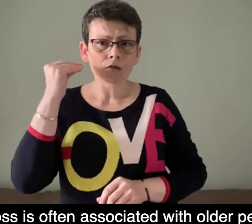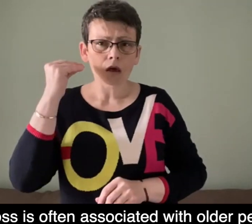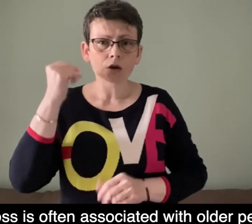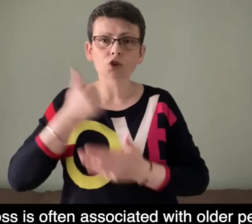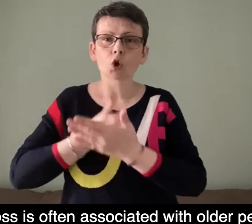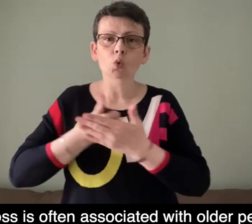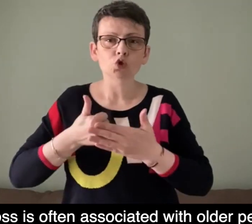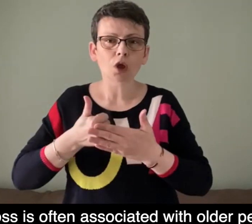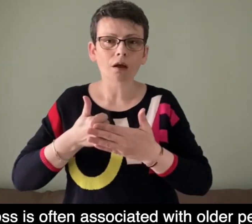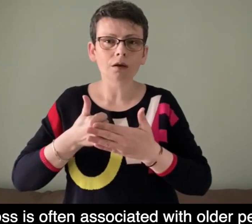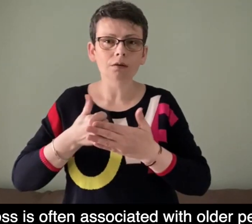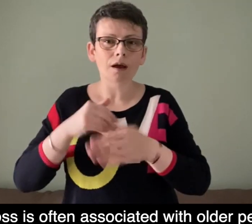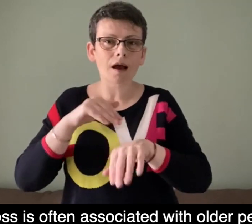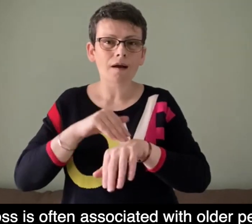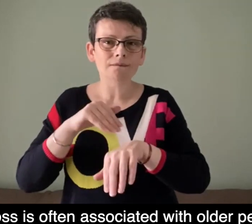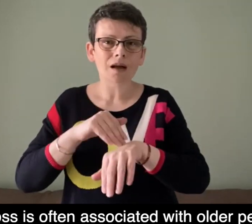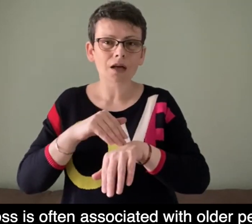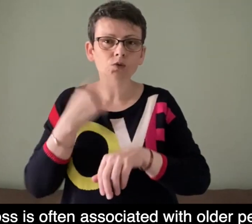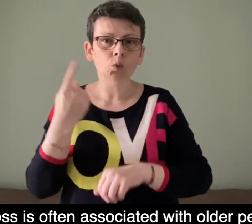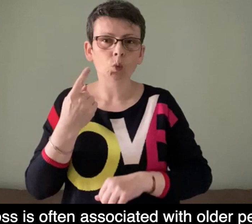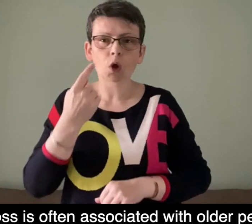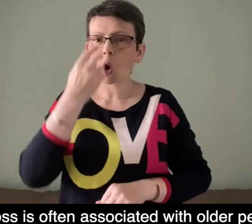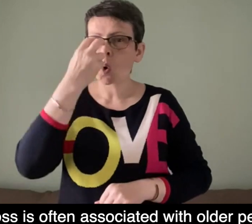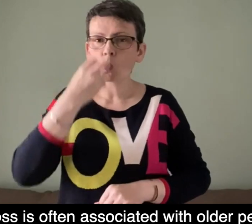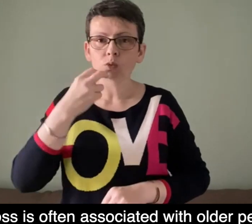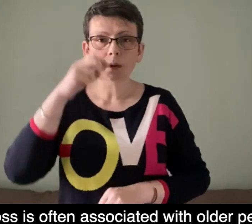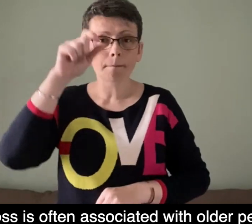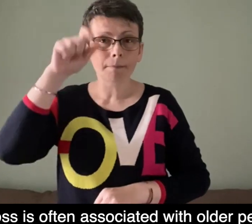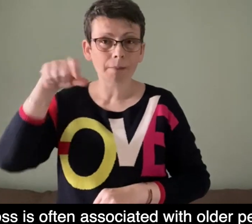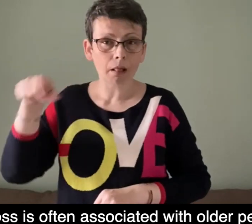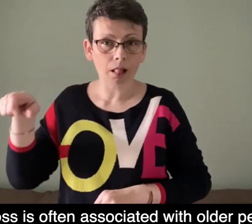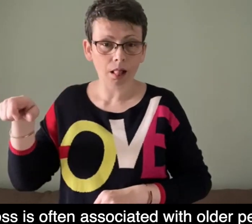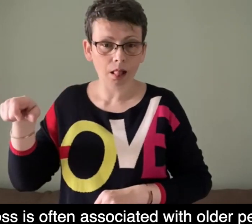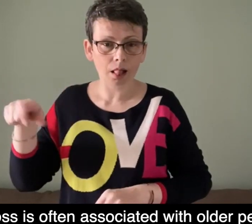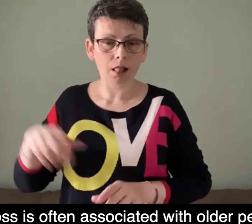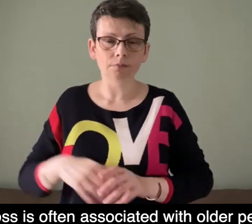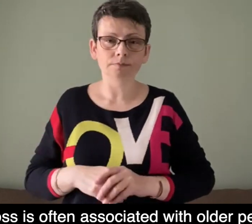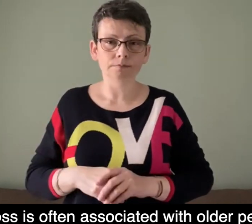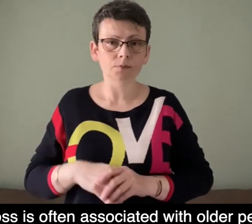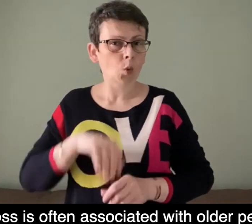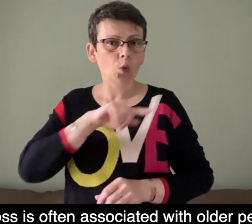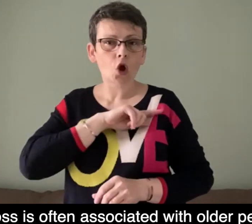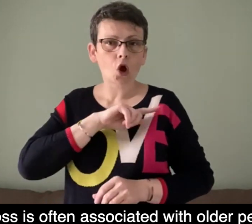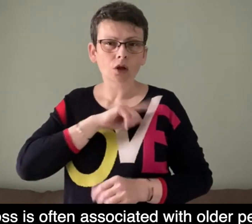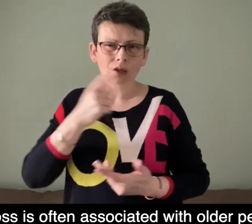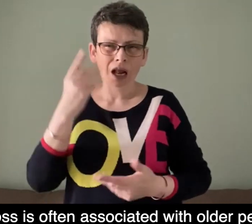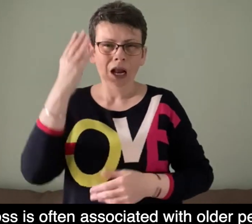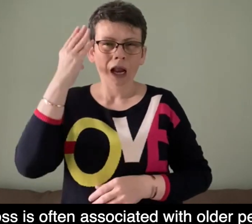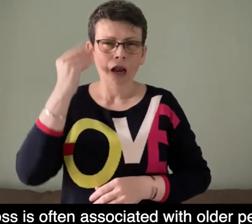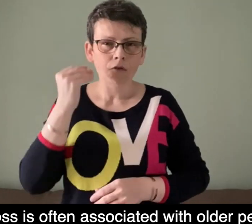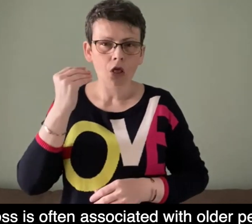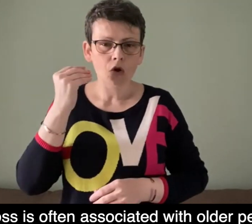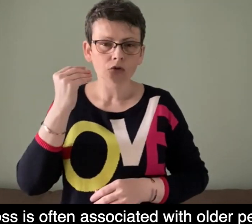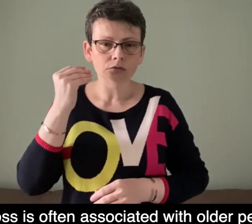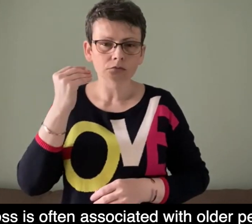Hearing loss is often associated with older people, but why? Hearing loss can be very gradual,